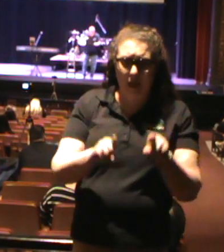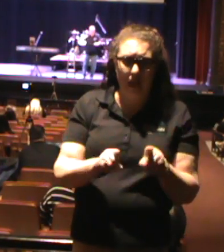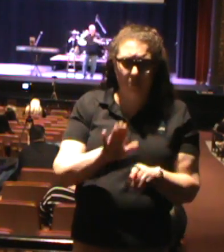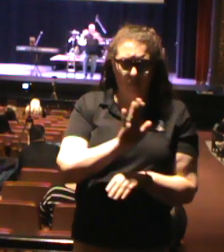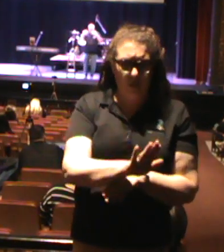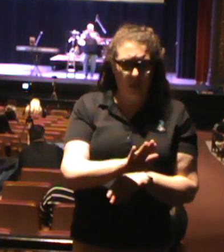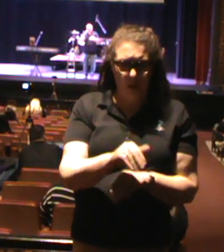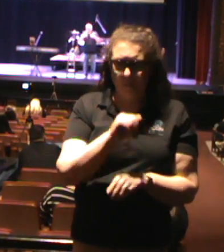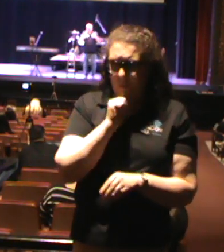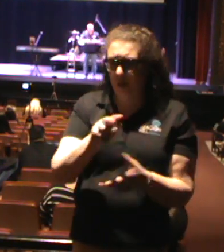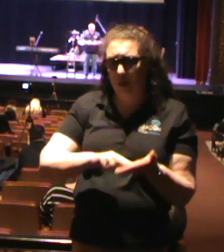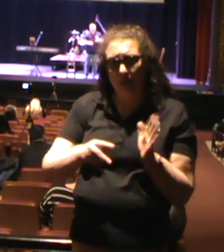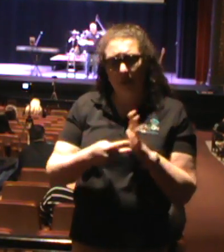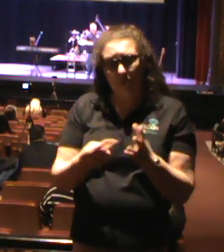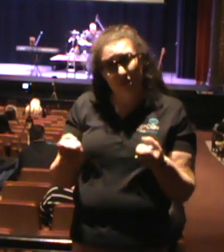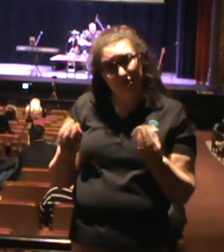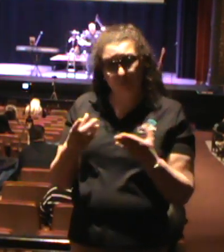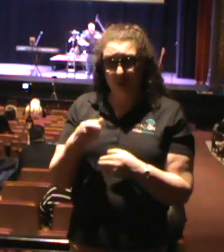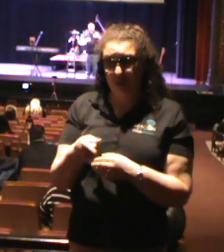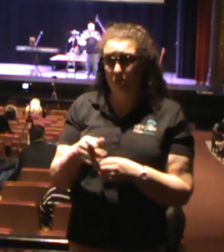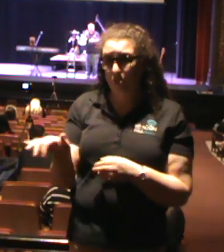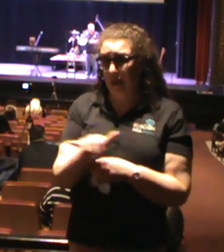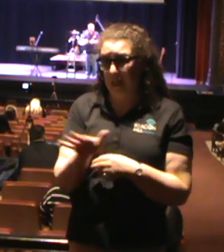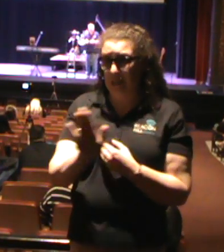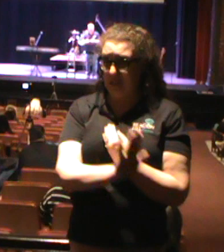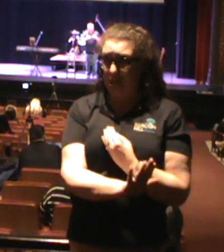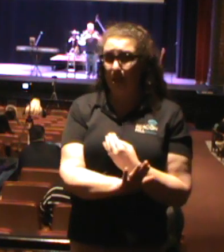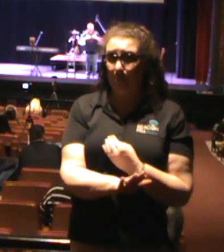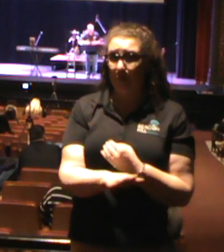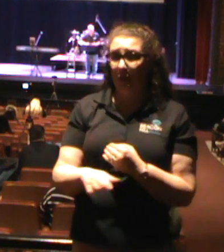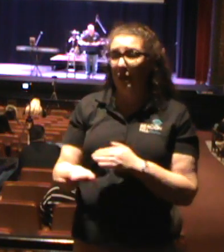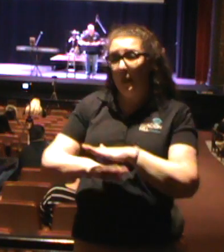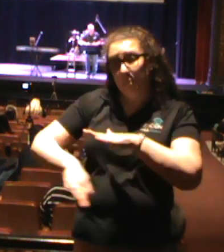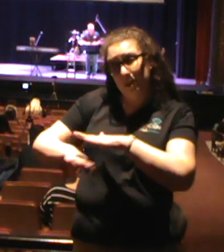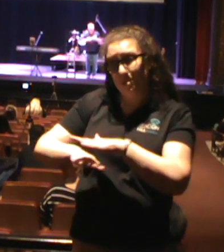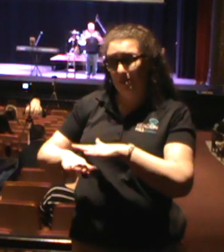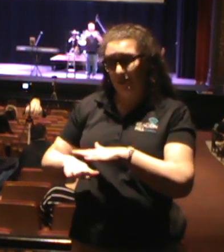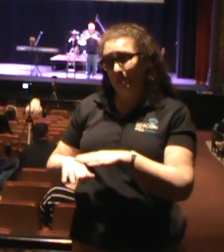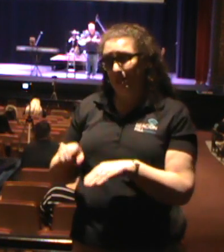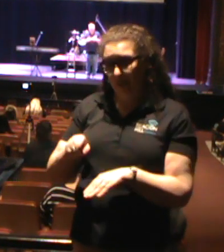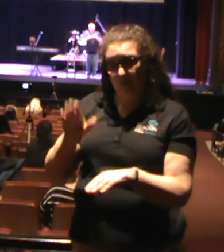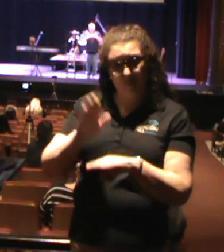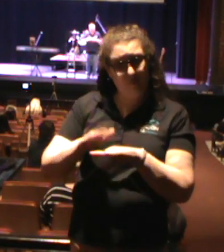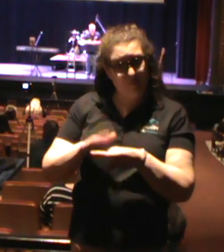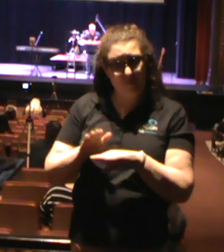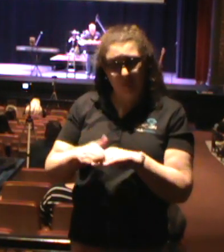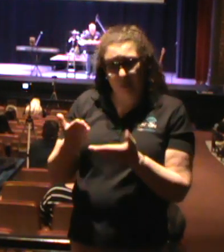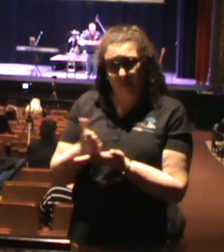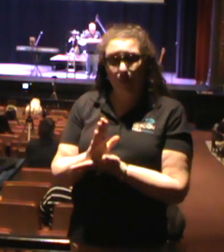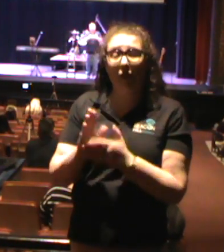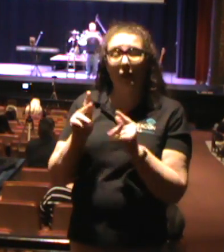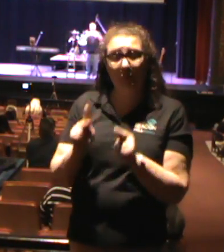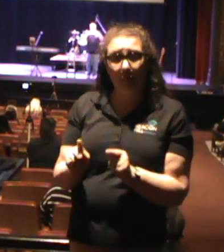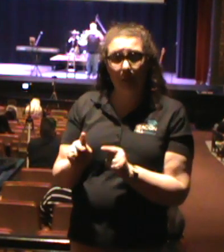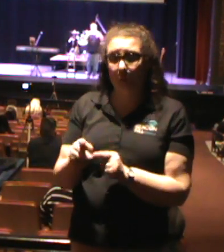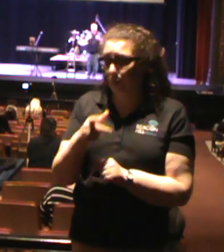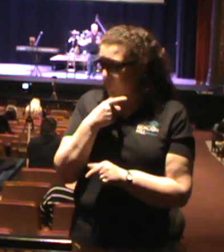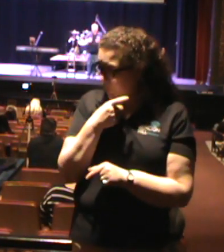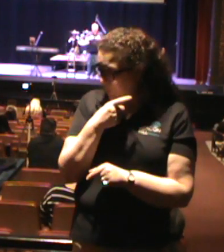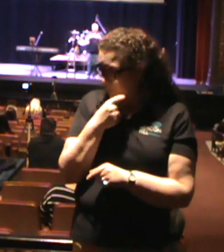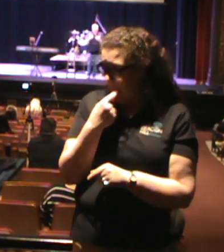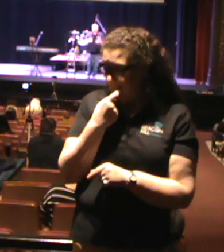won't mean as much to you as it did to them. Basically, he was rebuking them for allowing people who